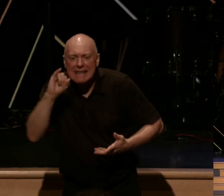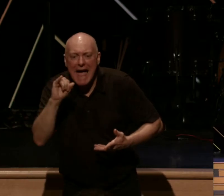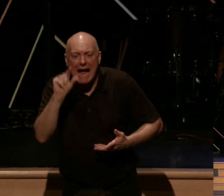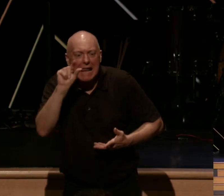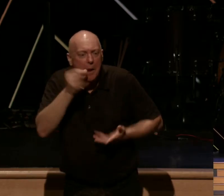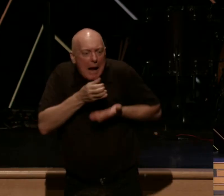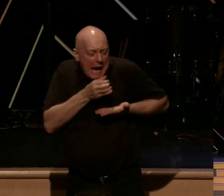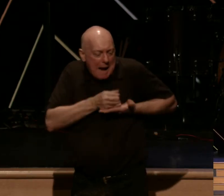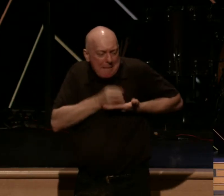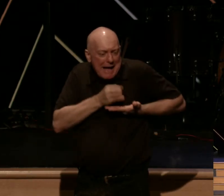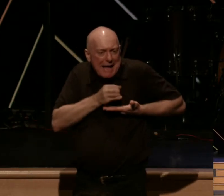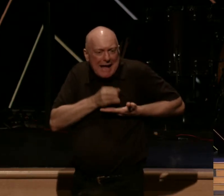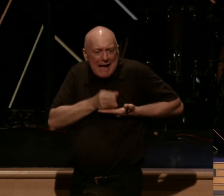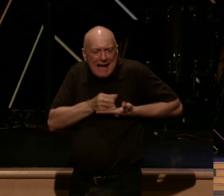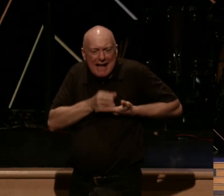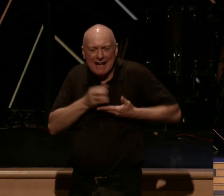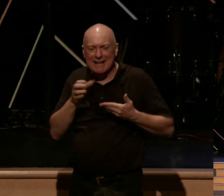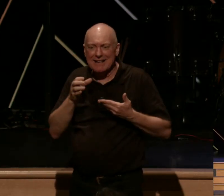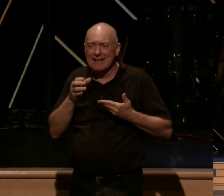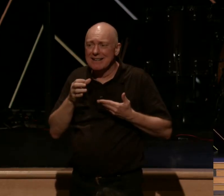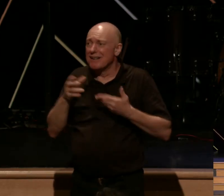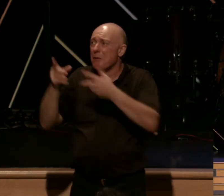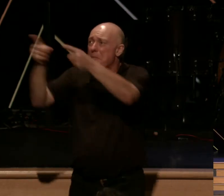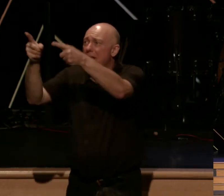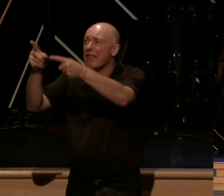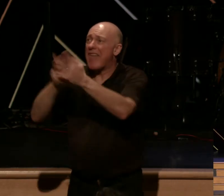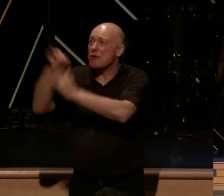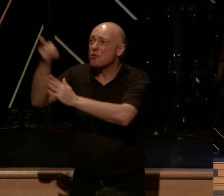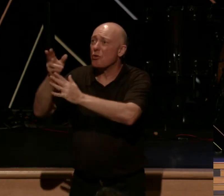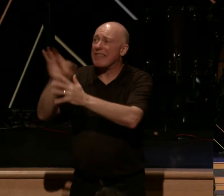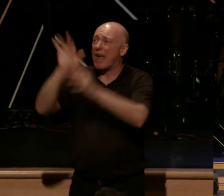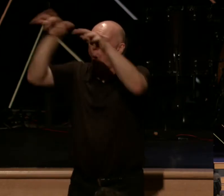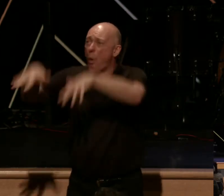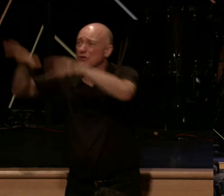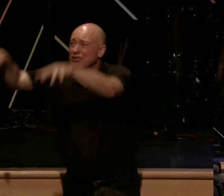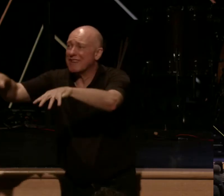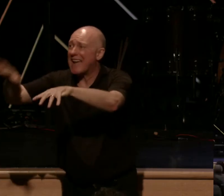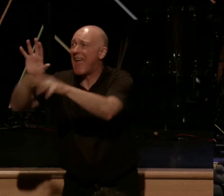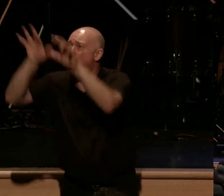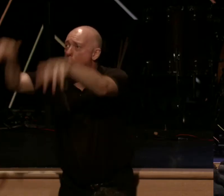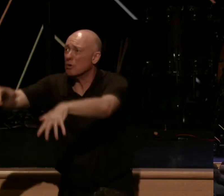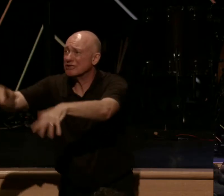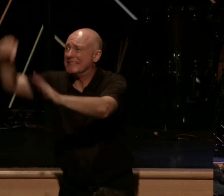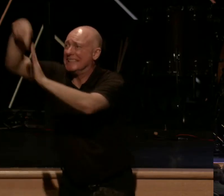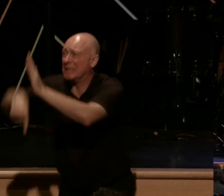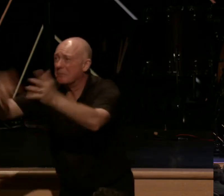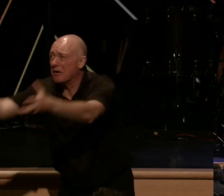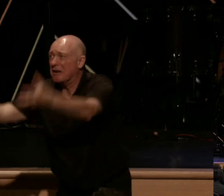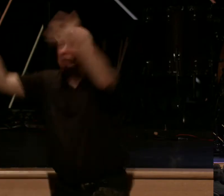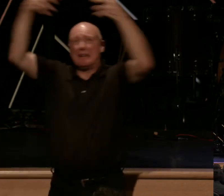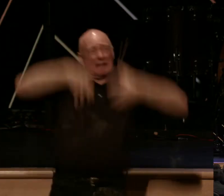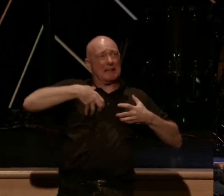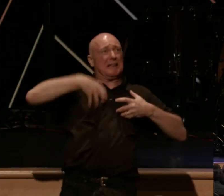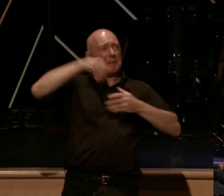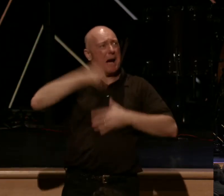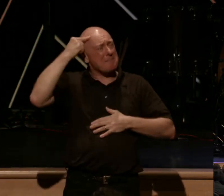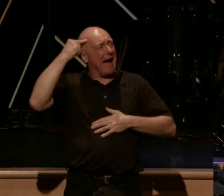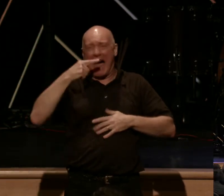love of God is like this endless ocean. It just won't fit in. I just can't grasp it. I can't fit it into my mind. It just